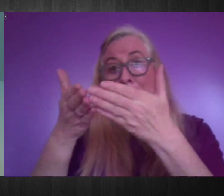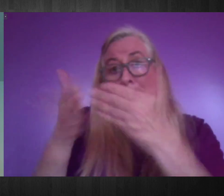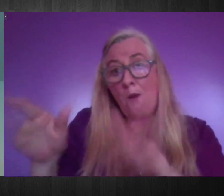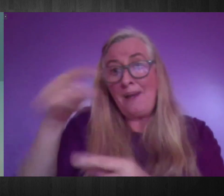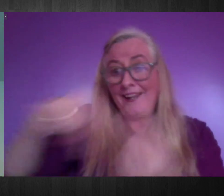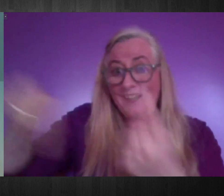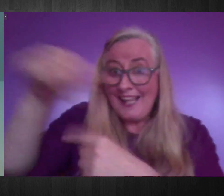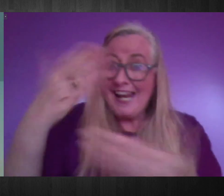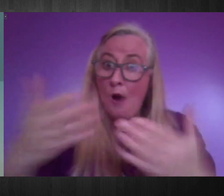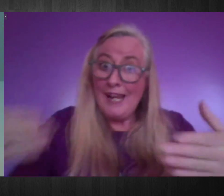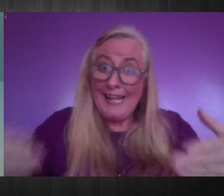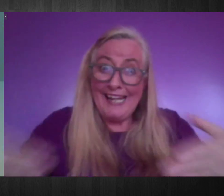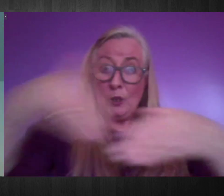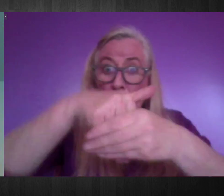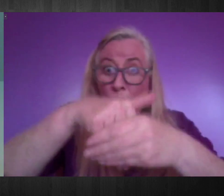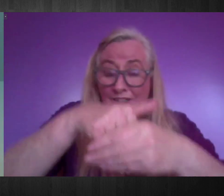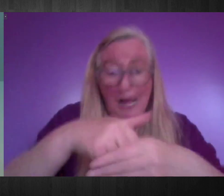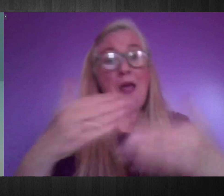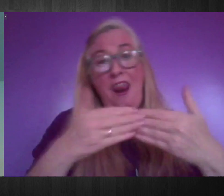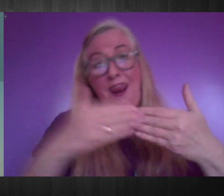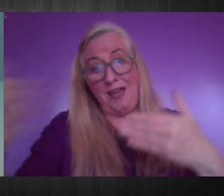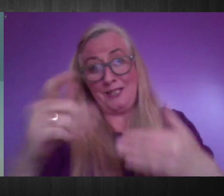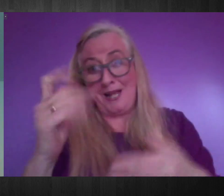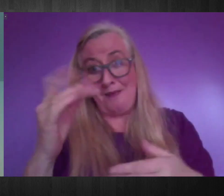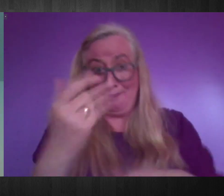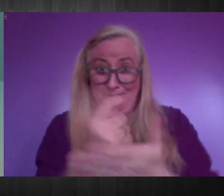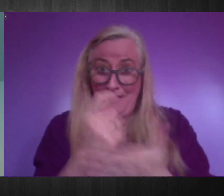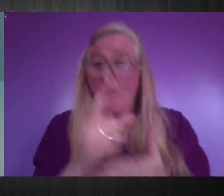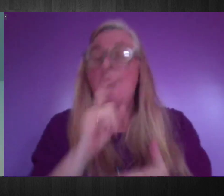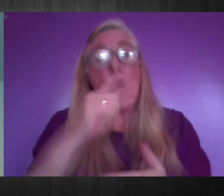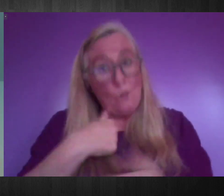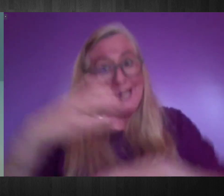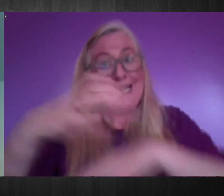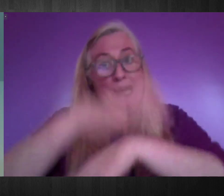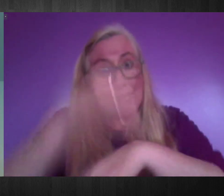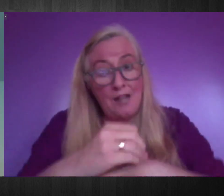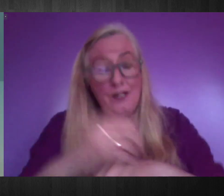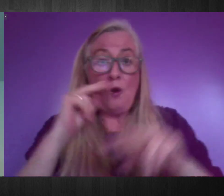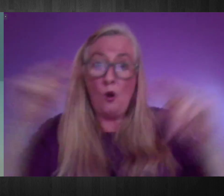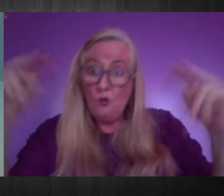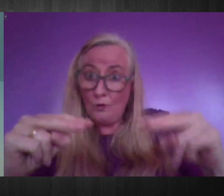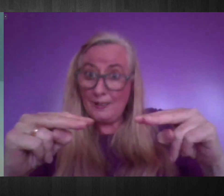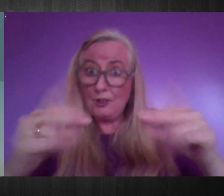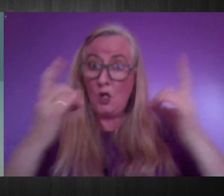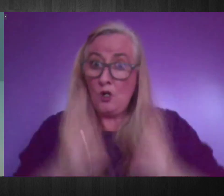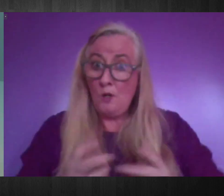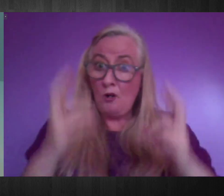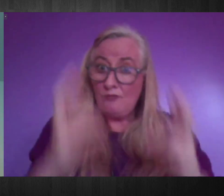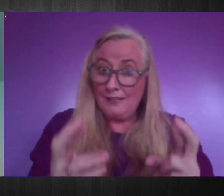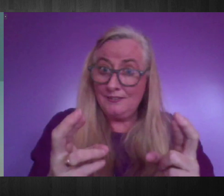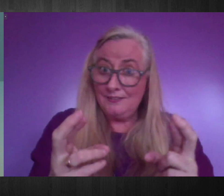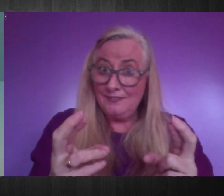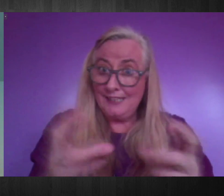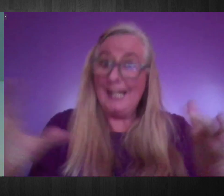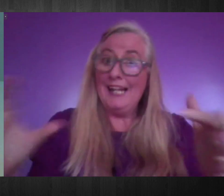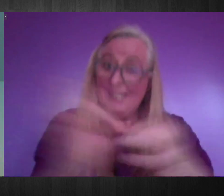services in the long term. The Commission, however, will continue to monitor such human rights and equality issues in the transition out of the emergency as